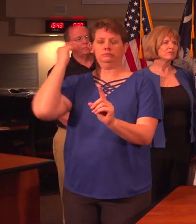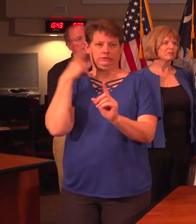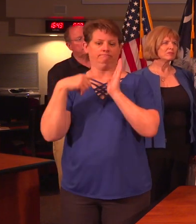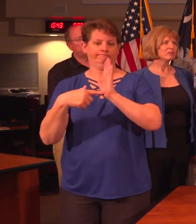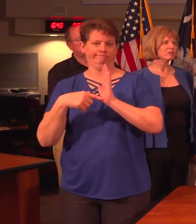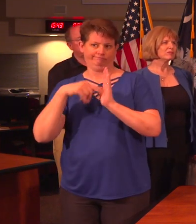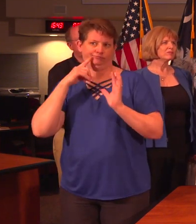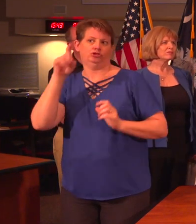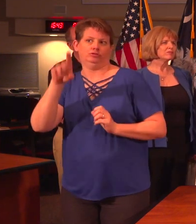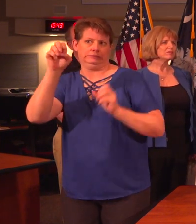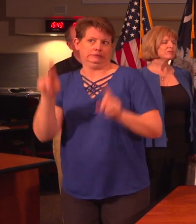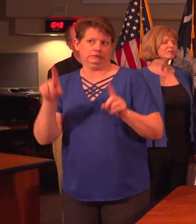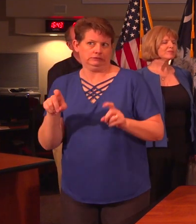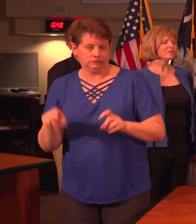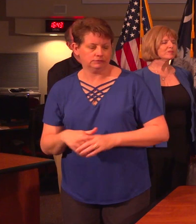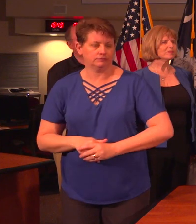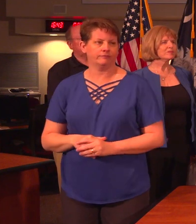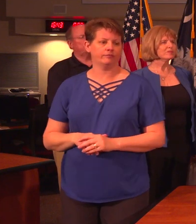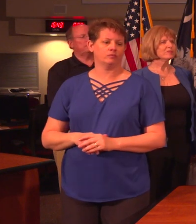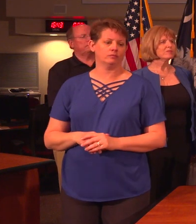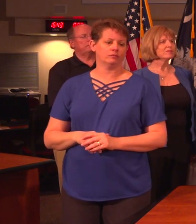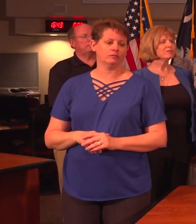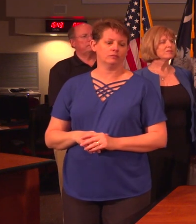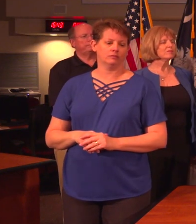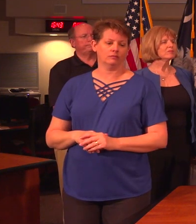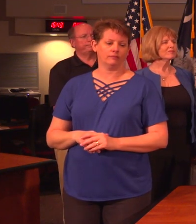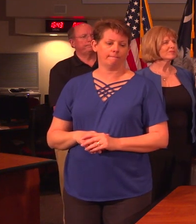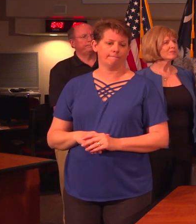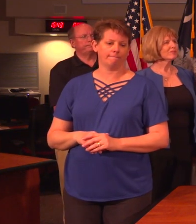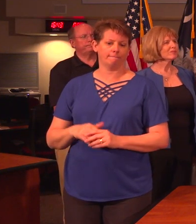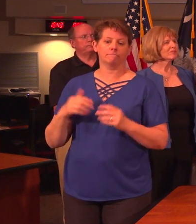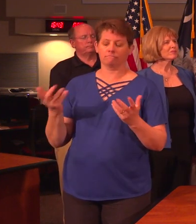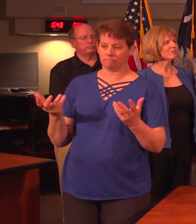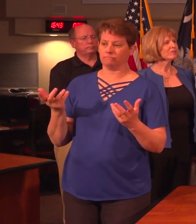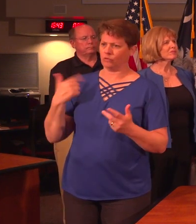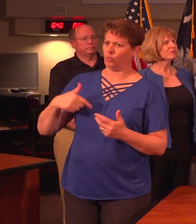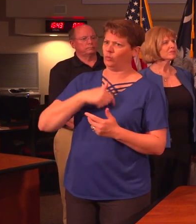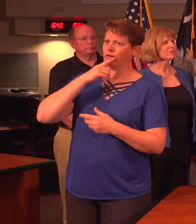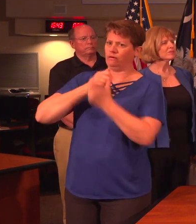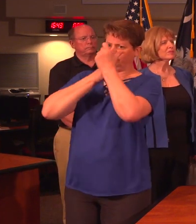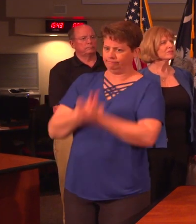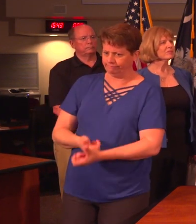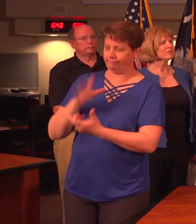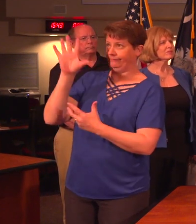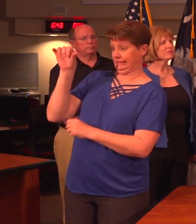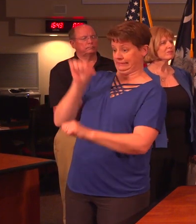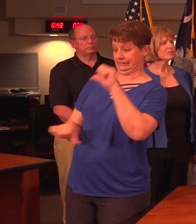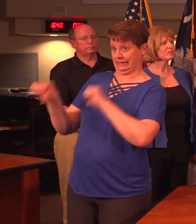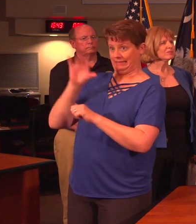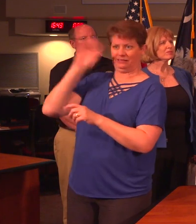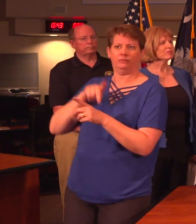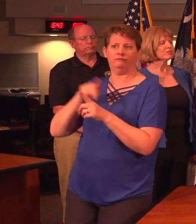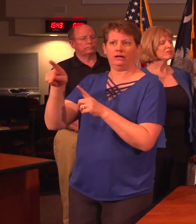the screening and as we've stated very often, we are working according to the science and to the